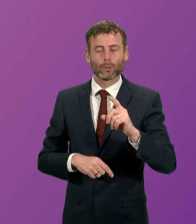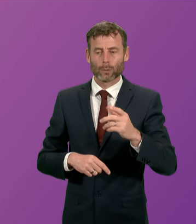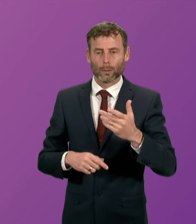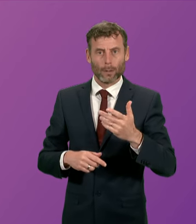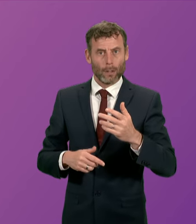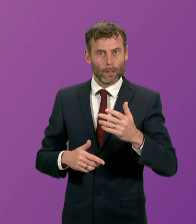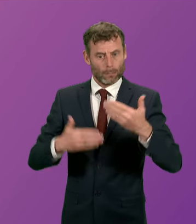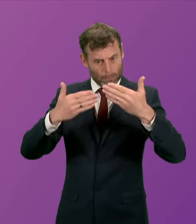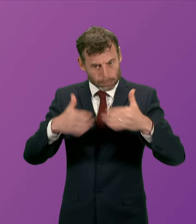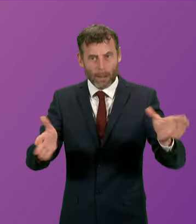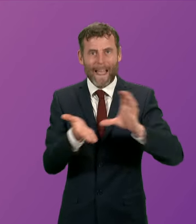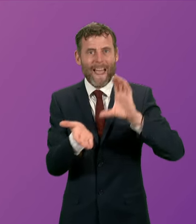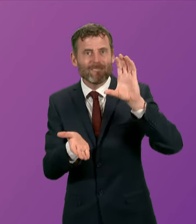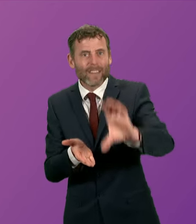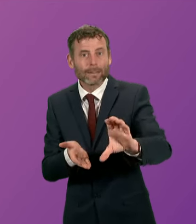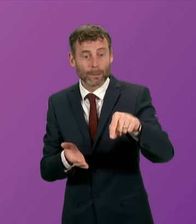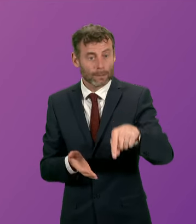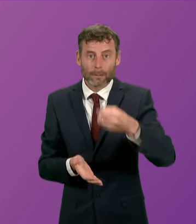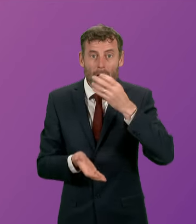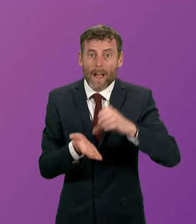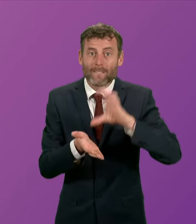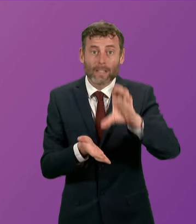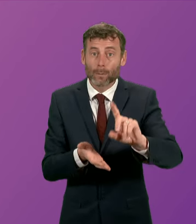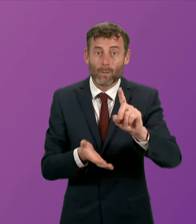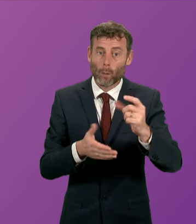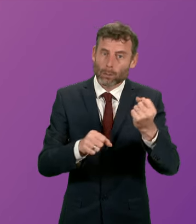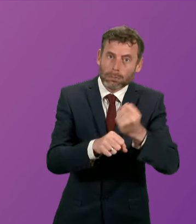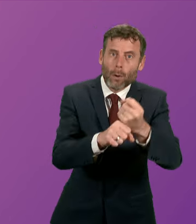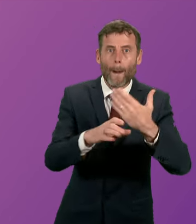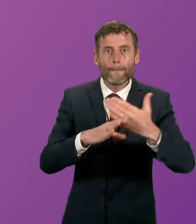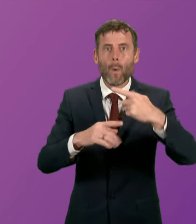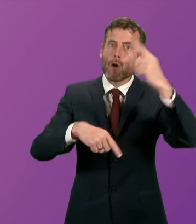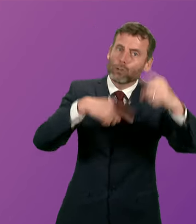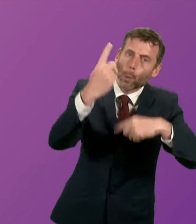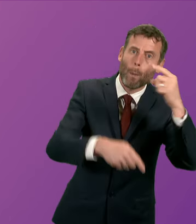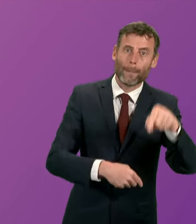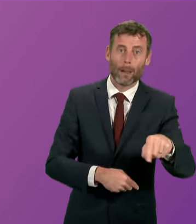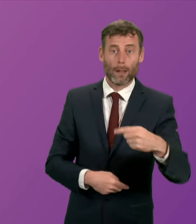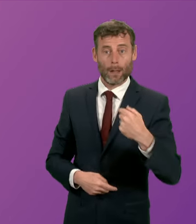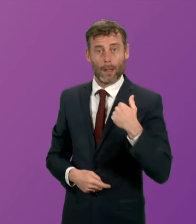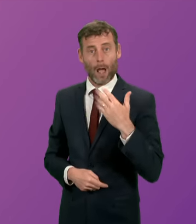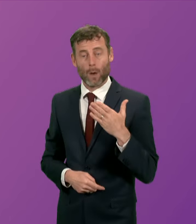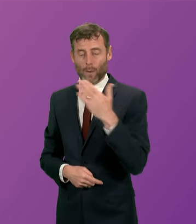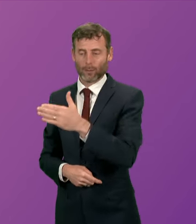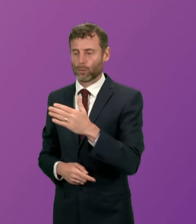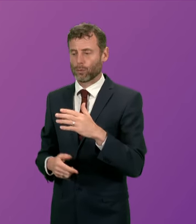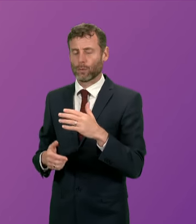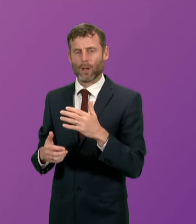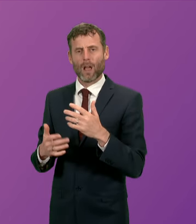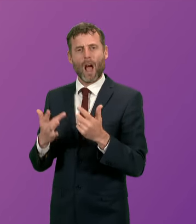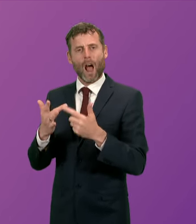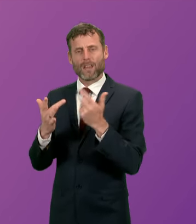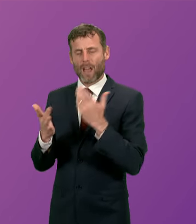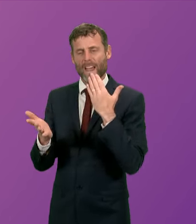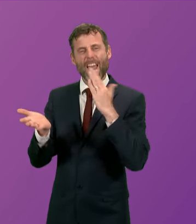investment which has been a fabulous investment in the renewable sector. I was myself in Ardazir which is a big investment